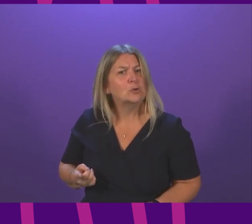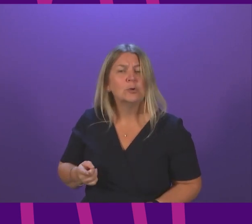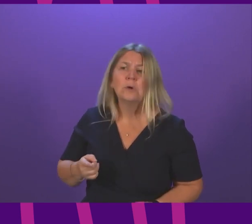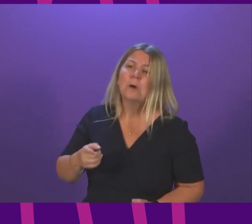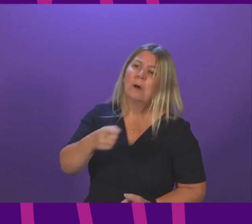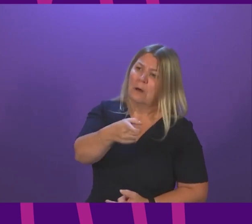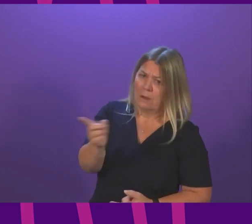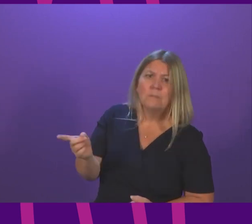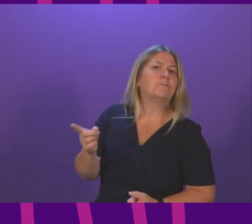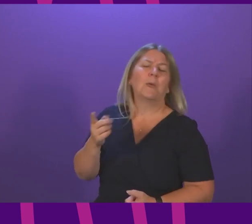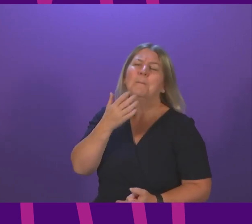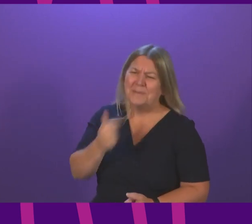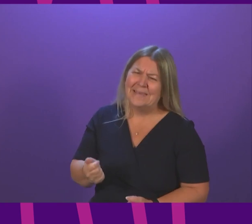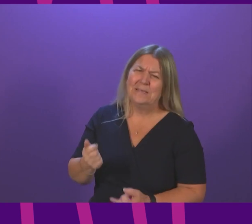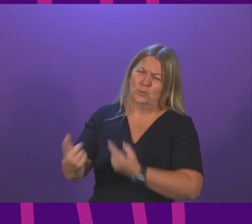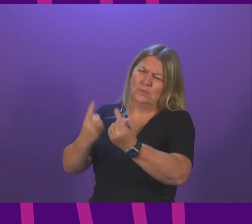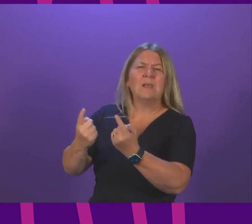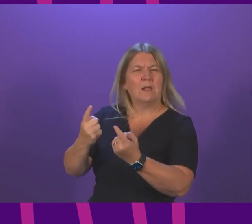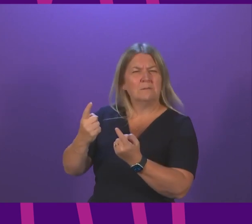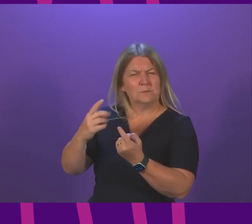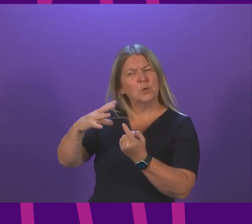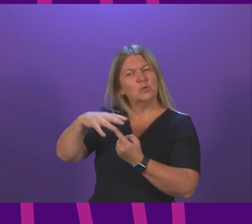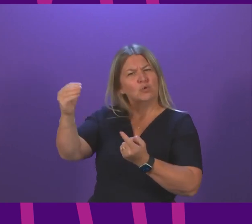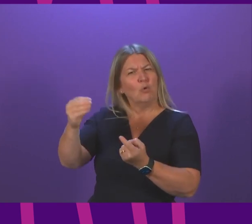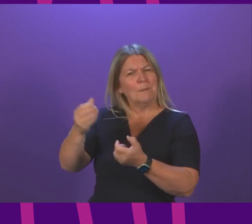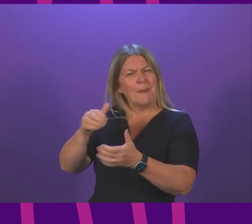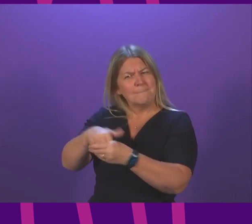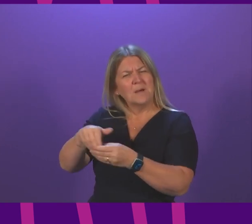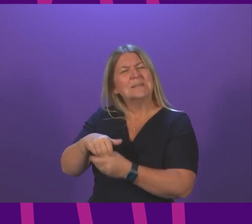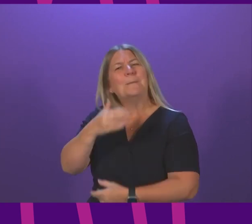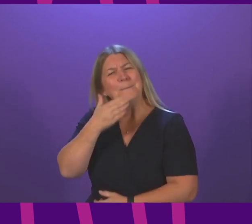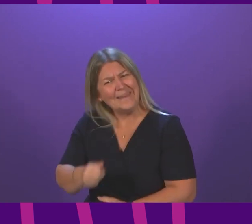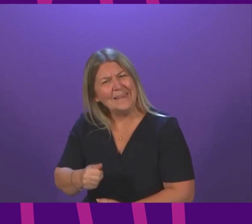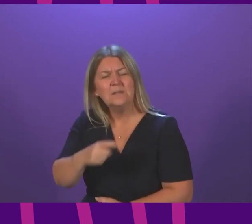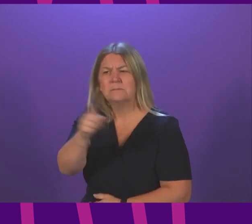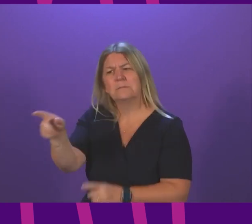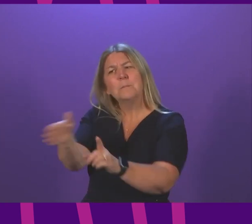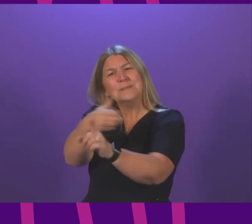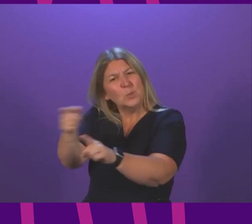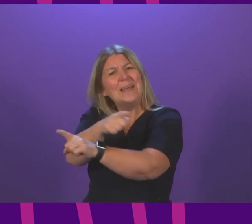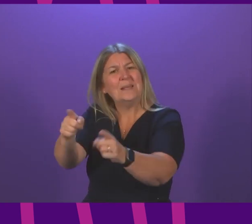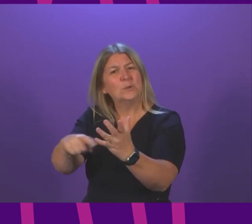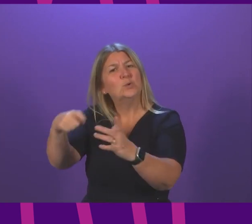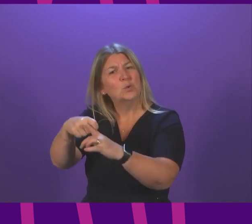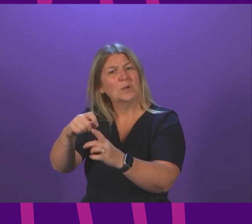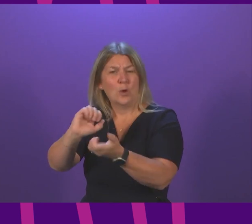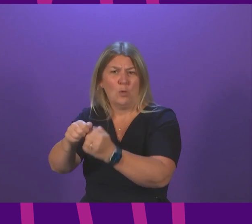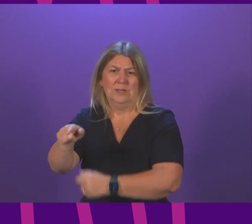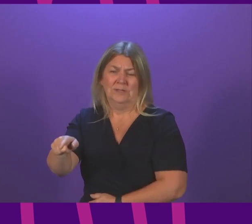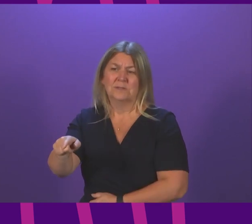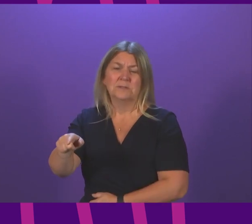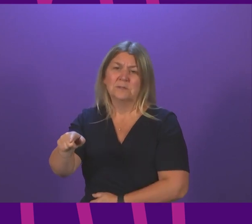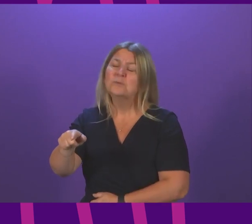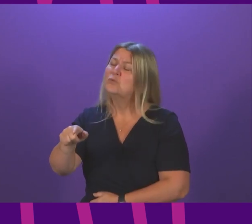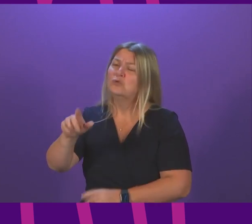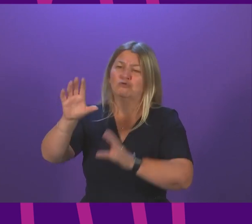Conservatives in this chamber please over the next few days try to persuade your UK government colleagues not to do this because it is your constituents